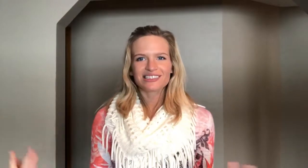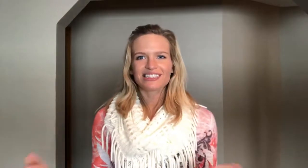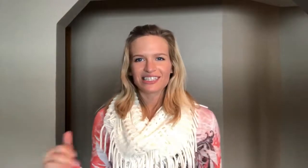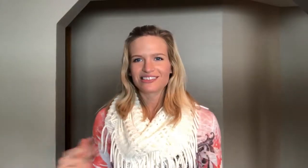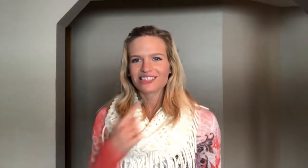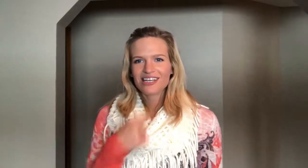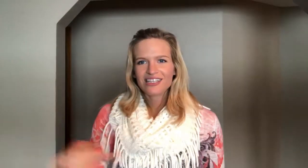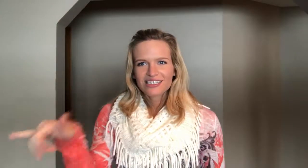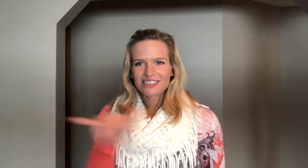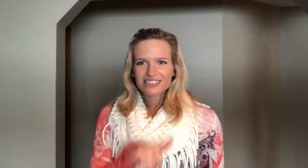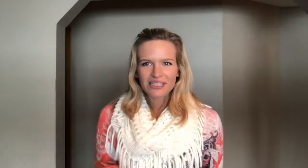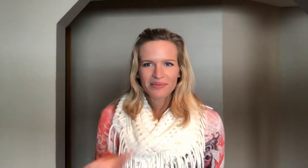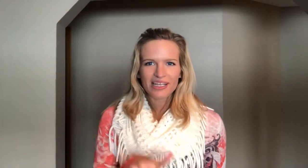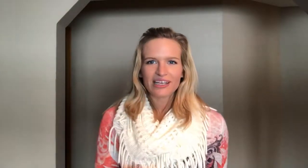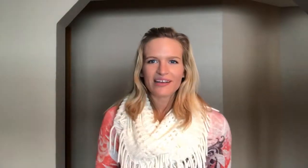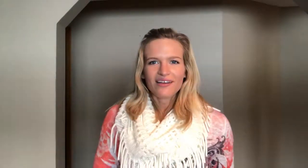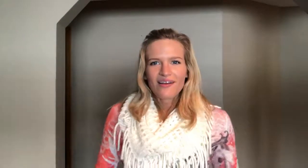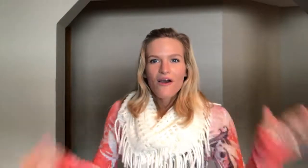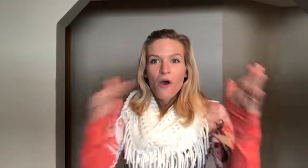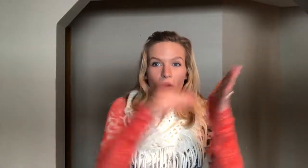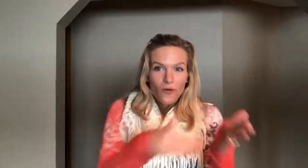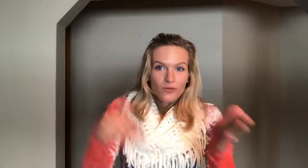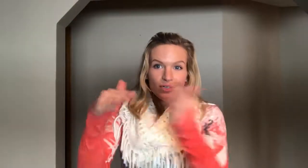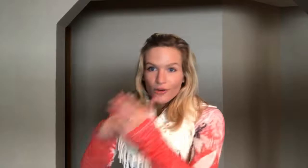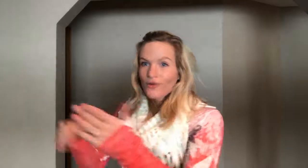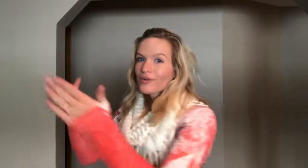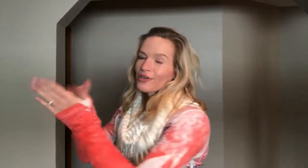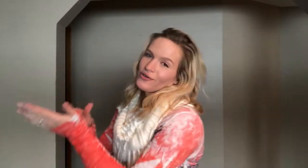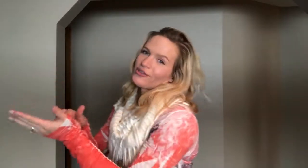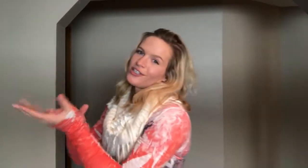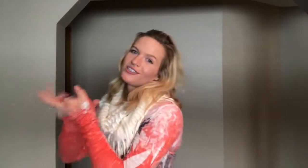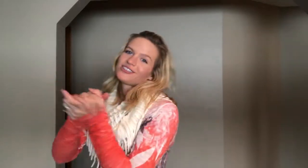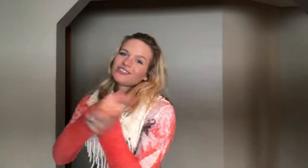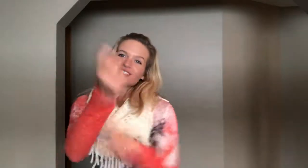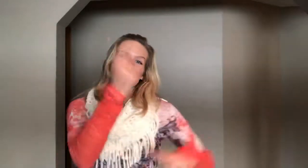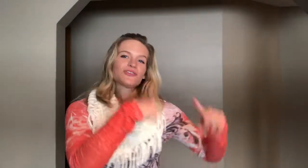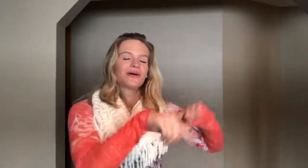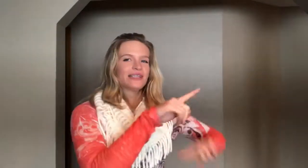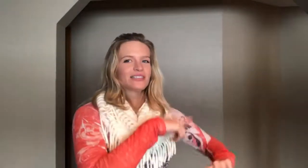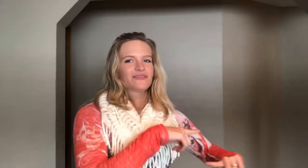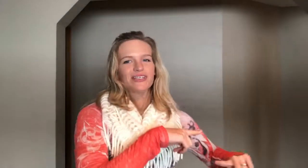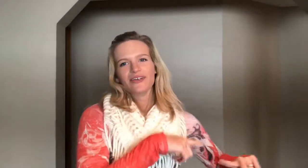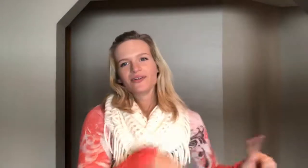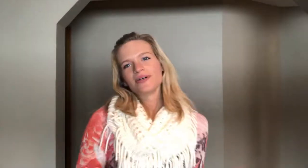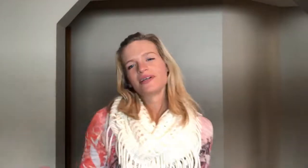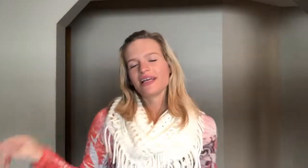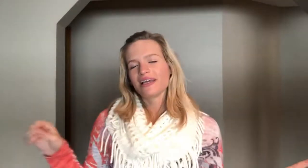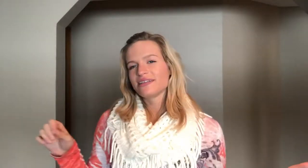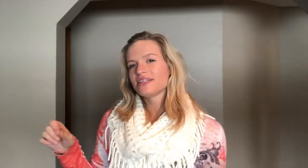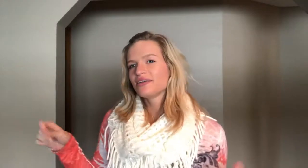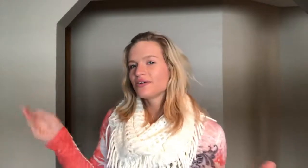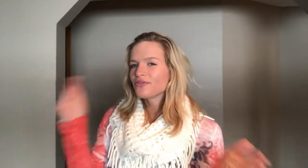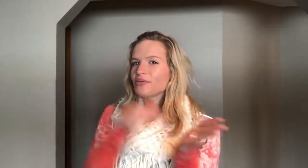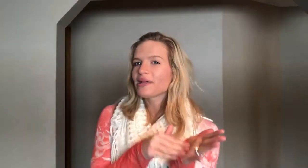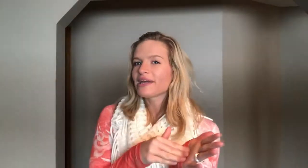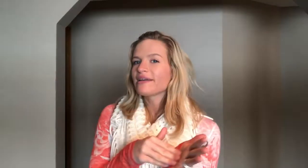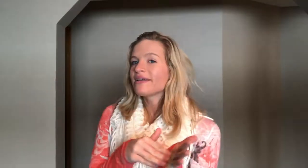says the same thing over and over and over. So you can just rewind this video. And replay it